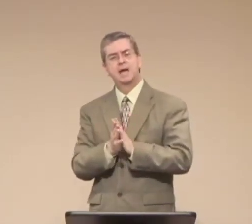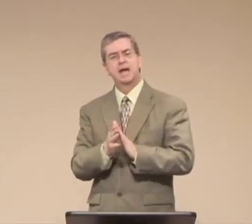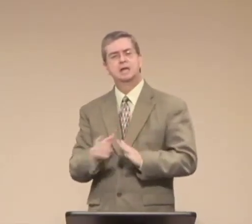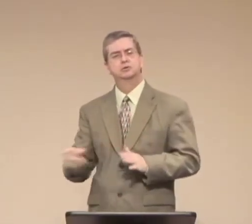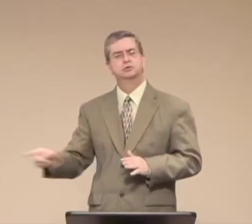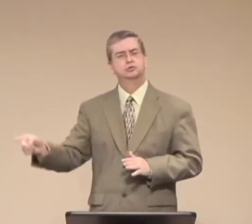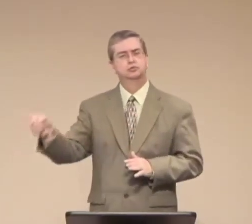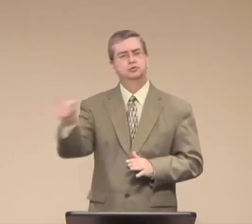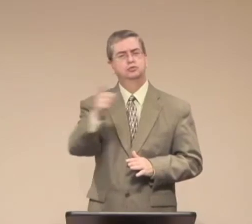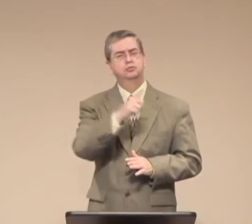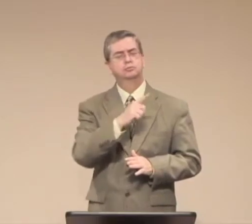a lot from her.